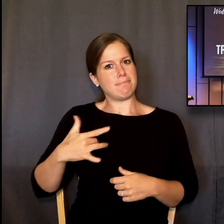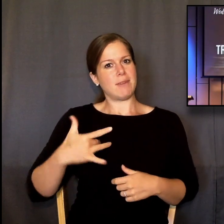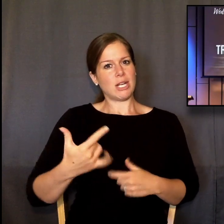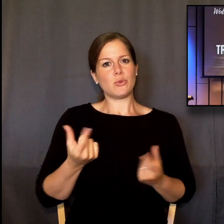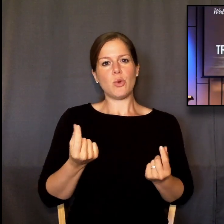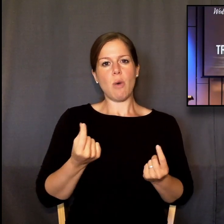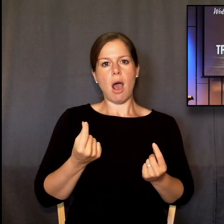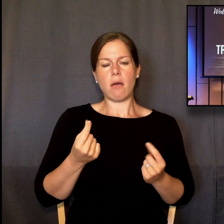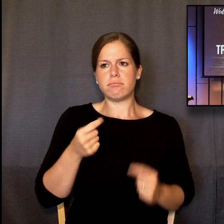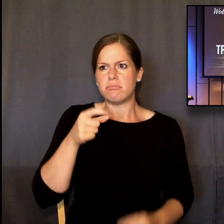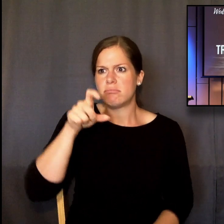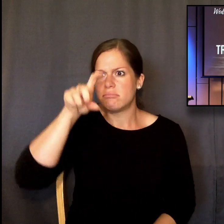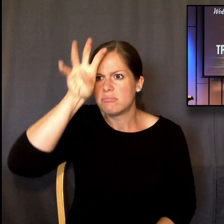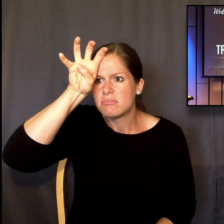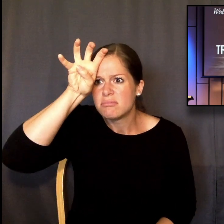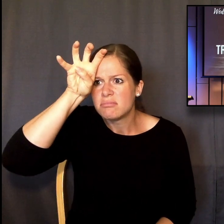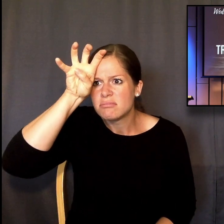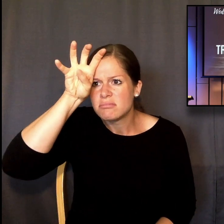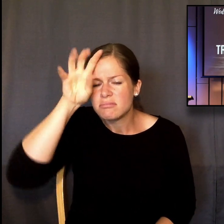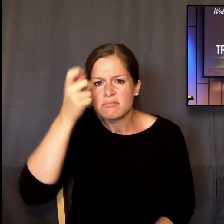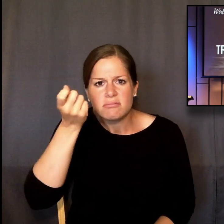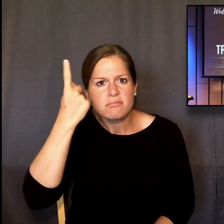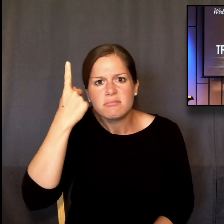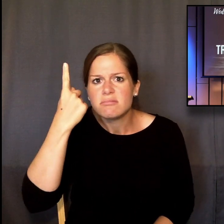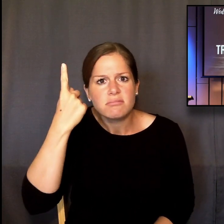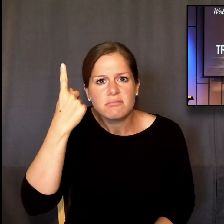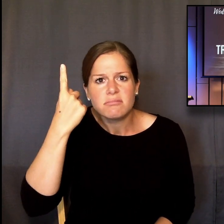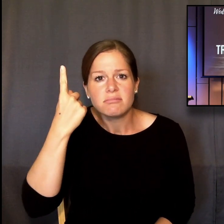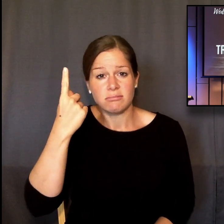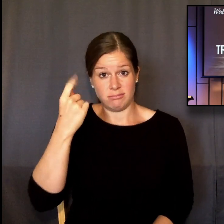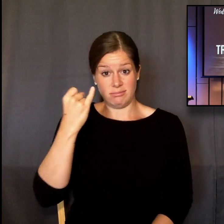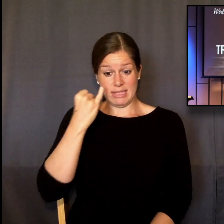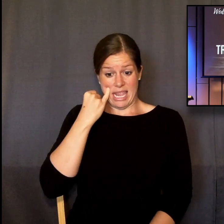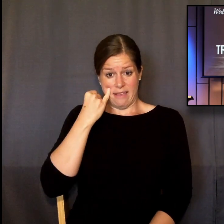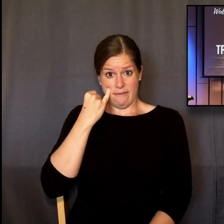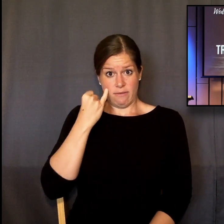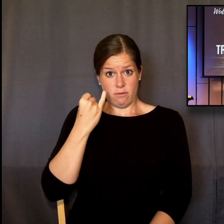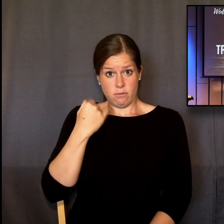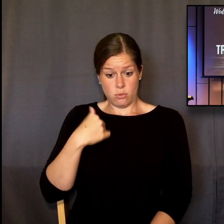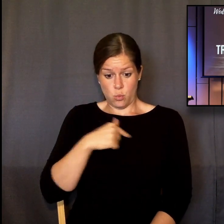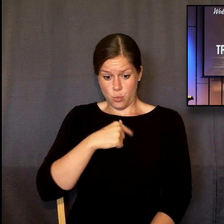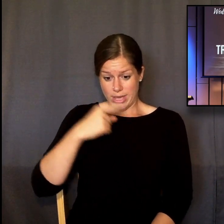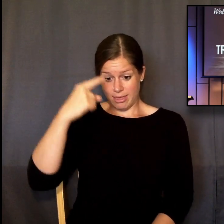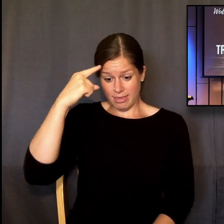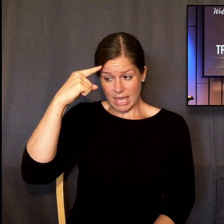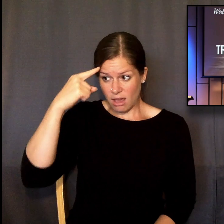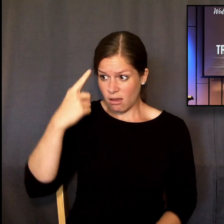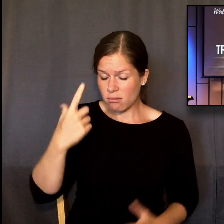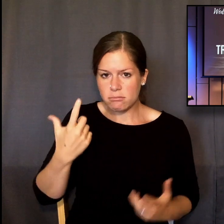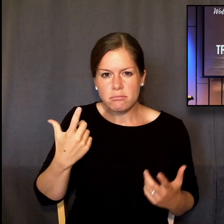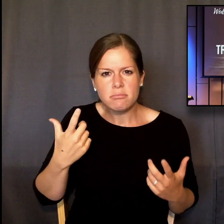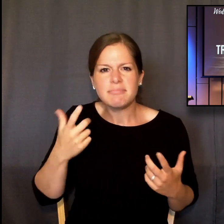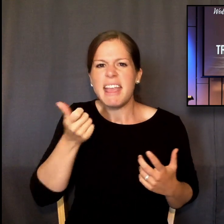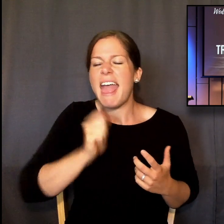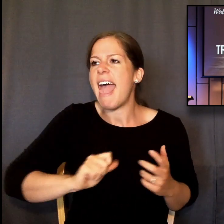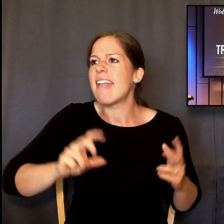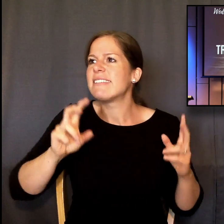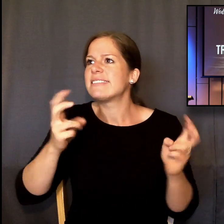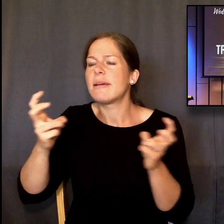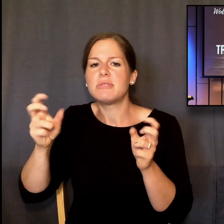far above ours that to think we can fully grasp any subject about God